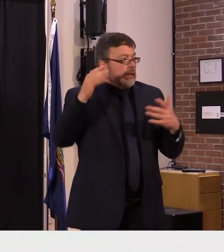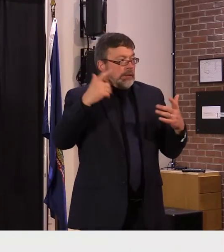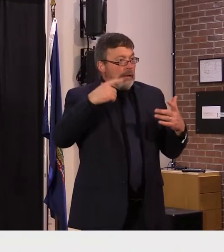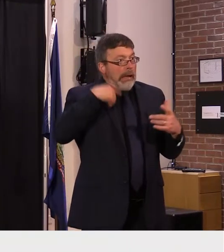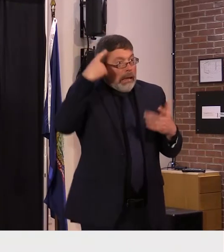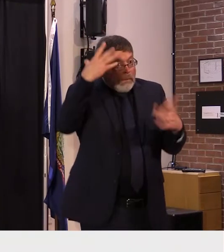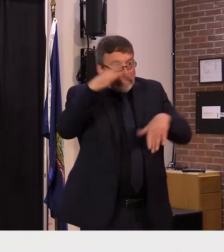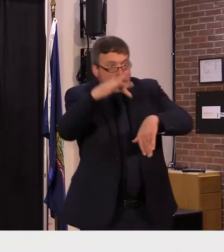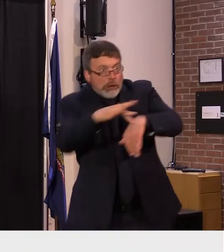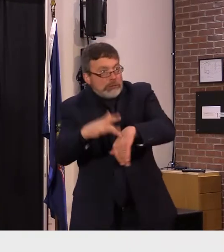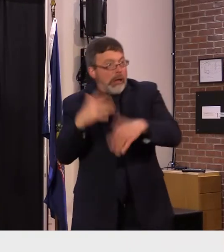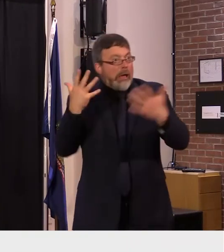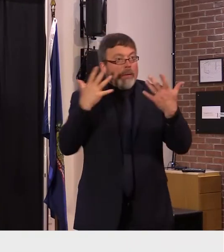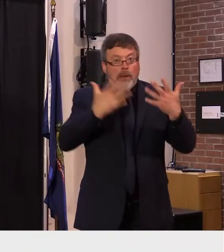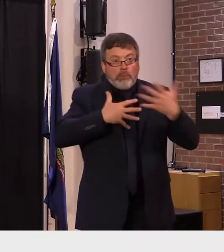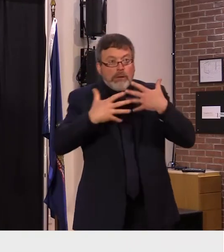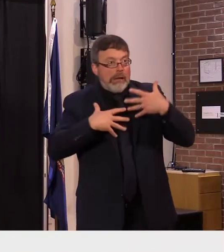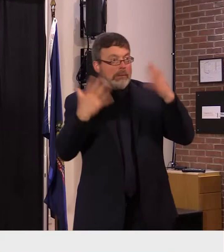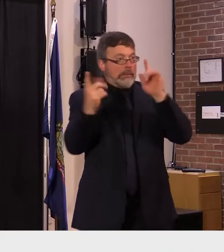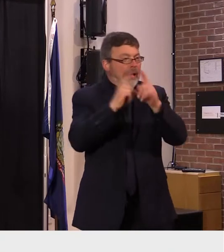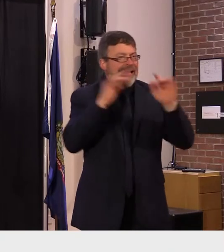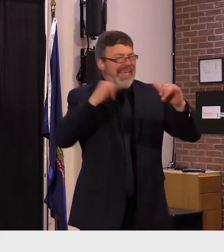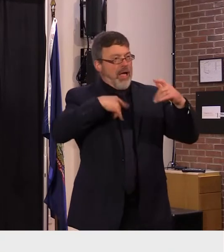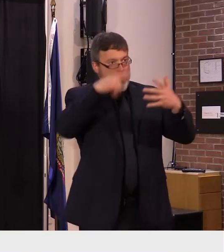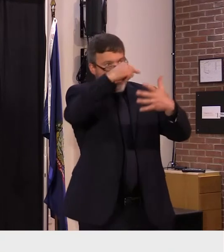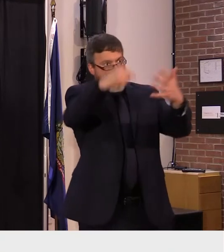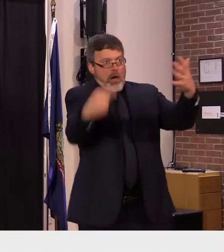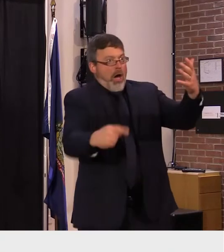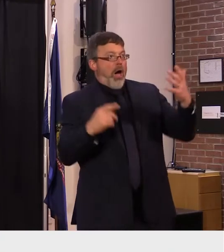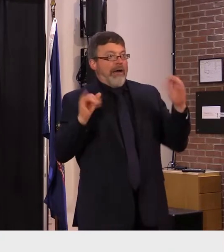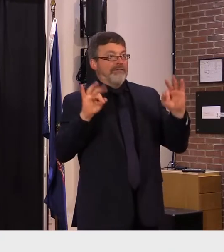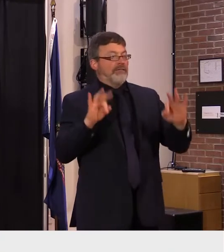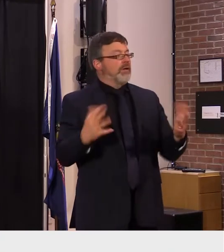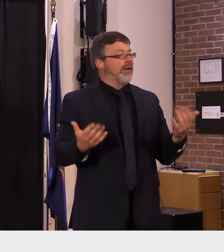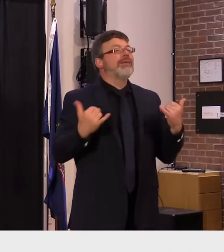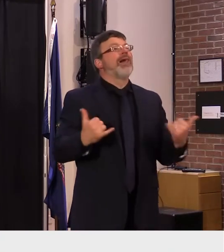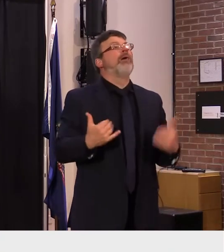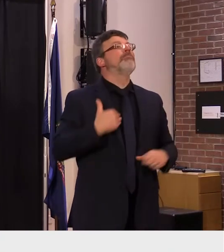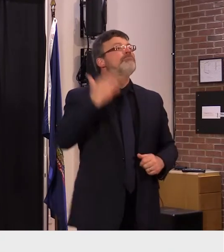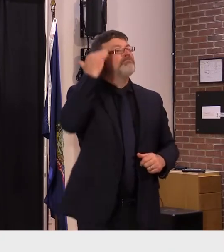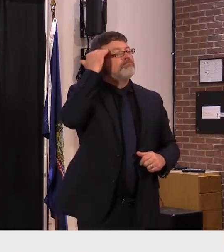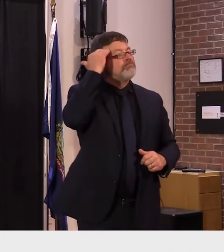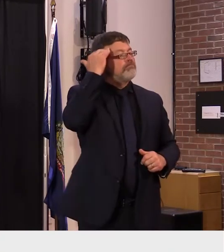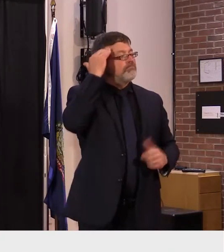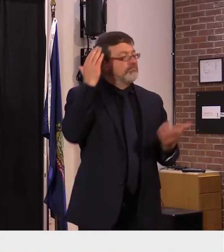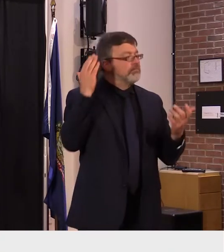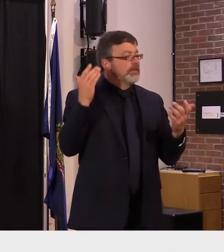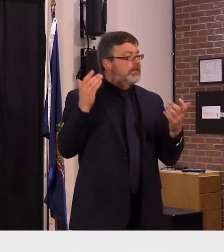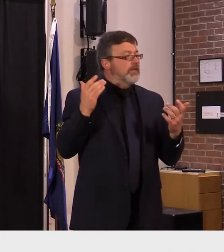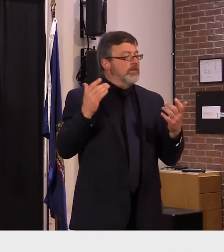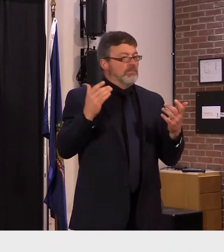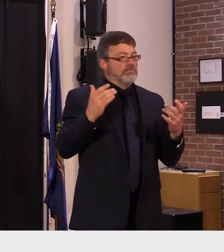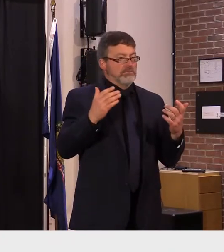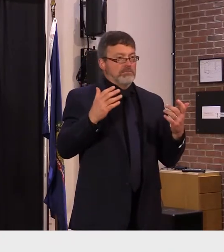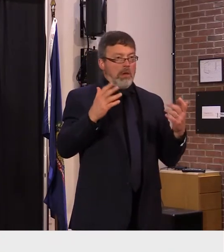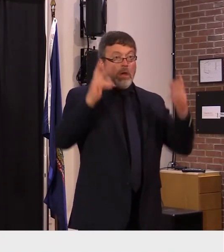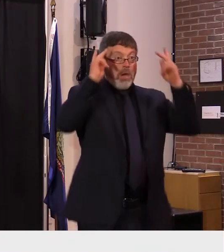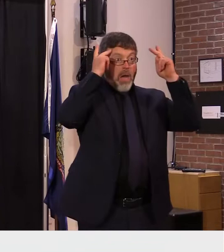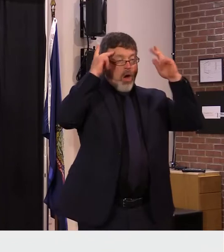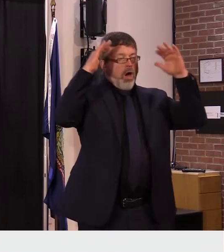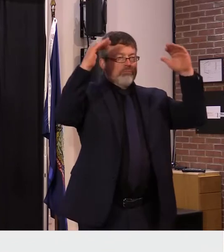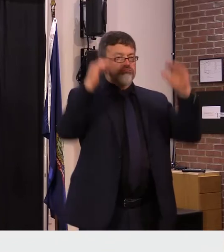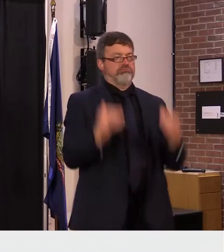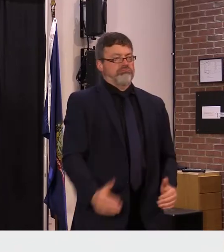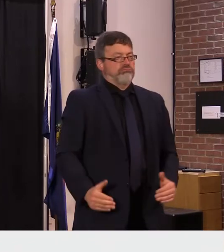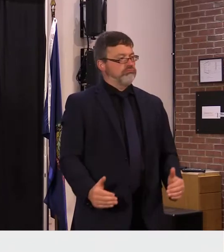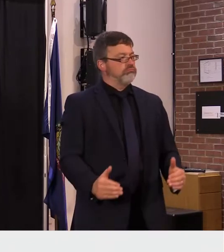uh surface transmission of the virus so we were cleaning everything uh in the beginning and uh again